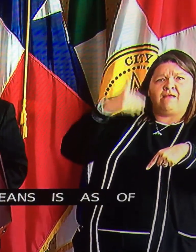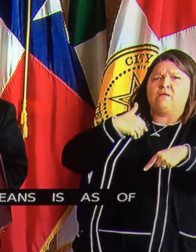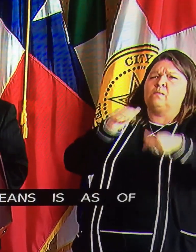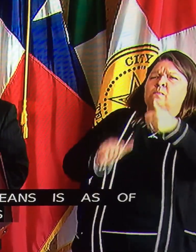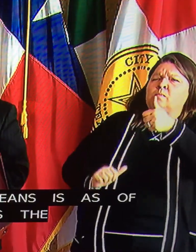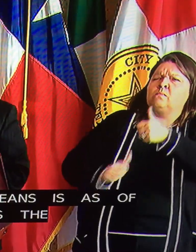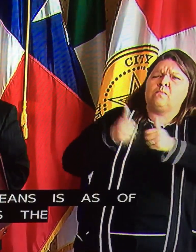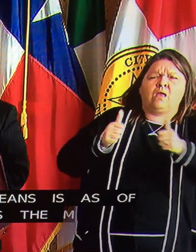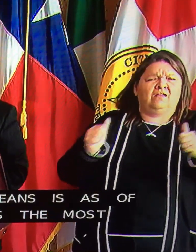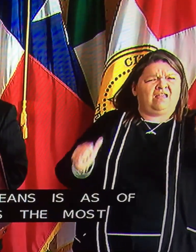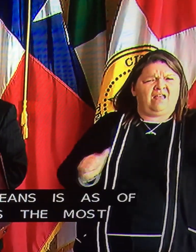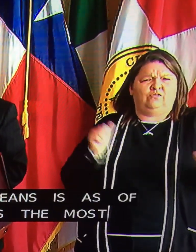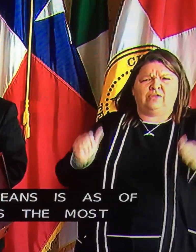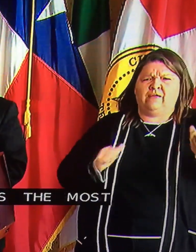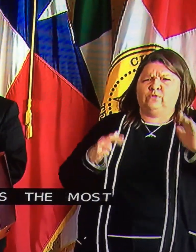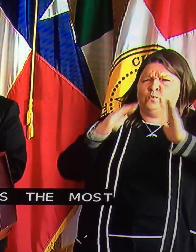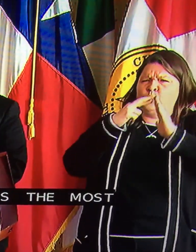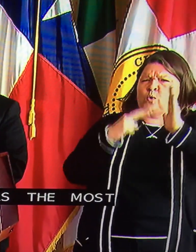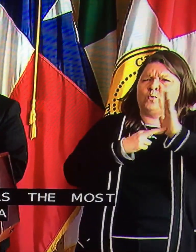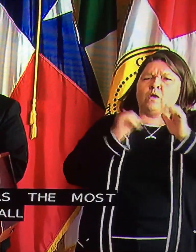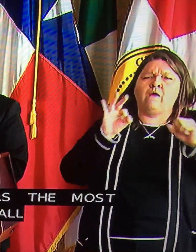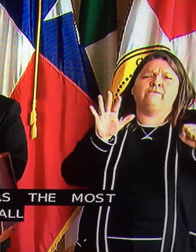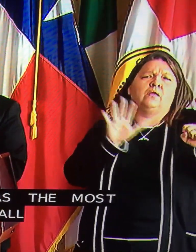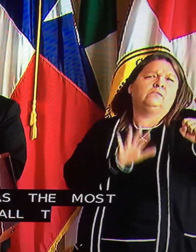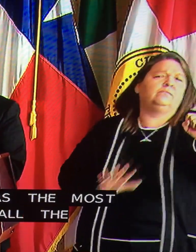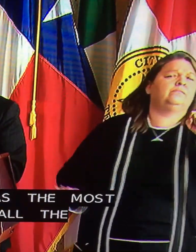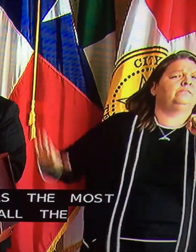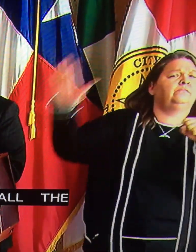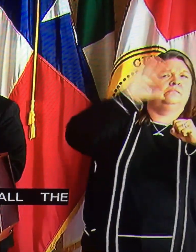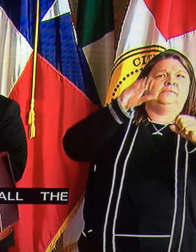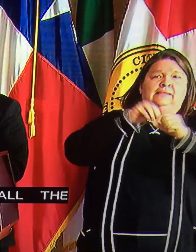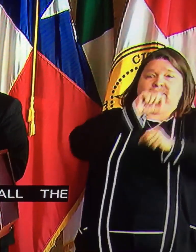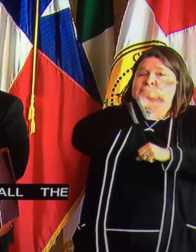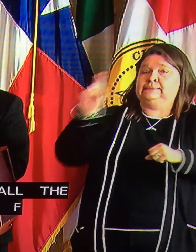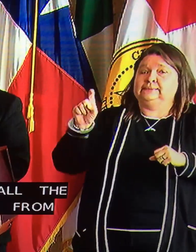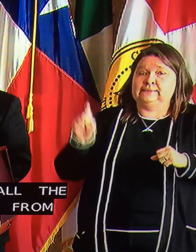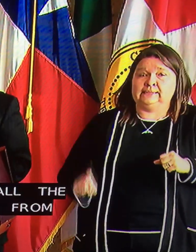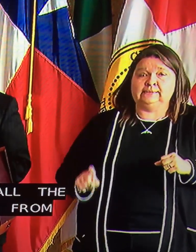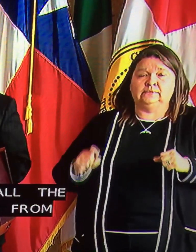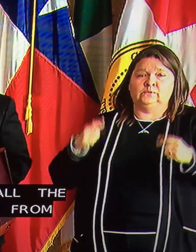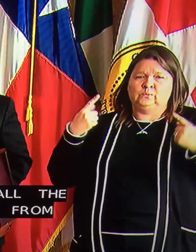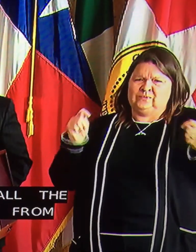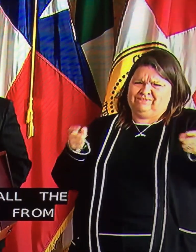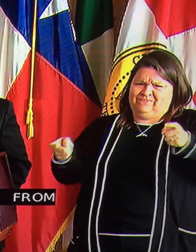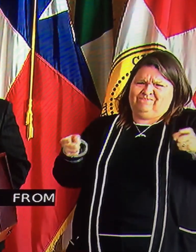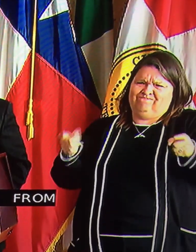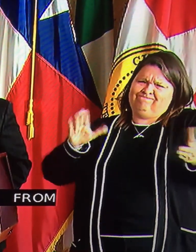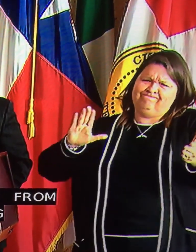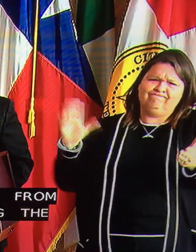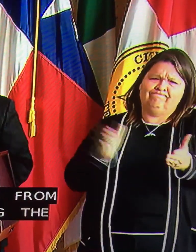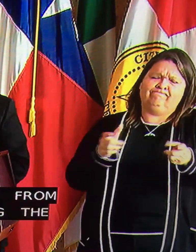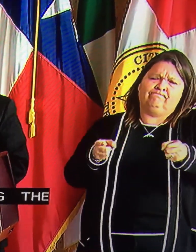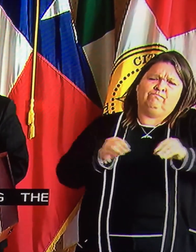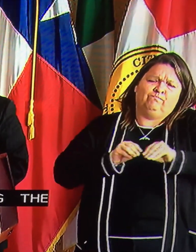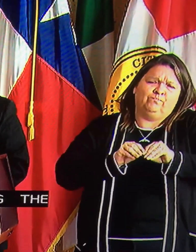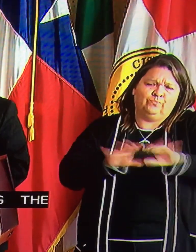rules of all the major cities in Texas for minimizing and slowing the spread of COVID-19.